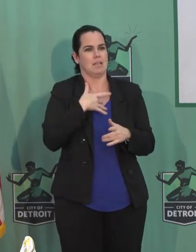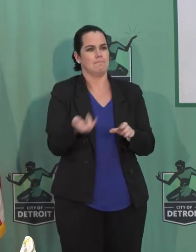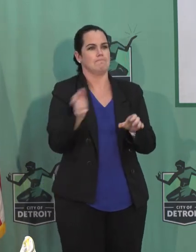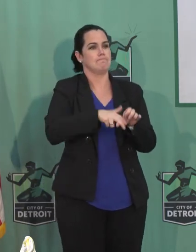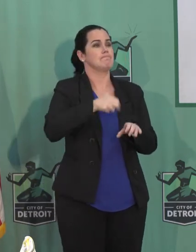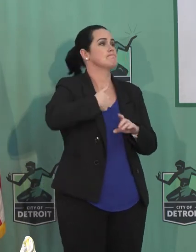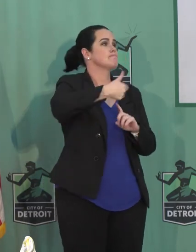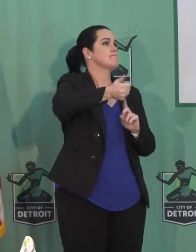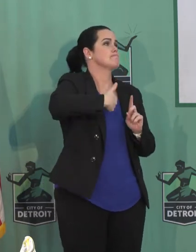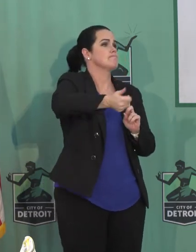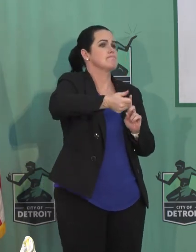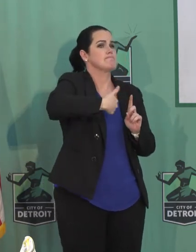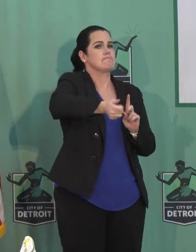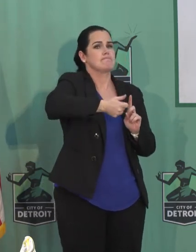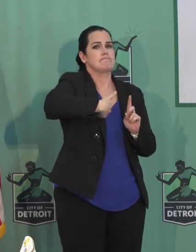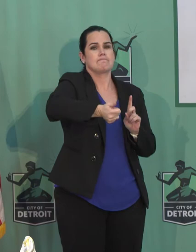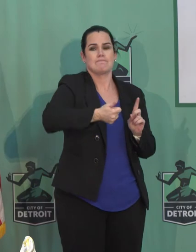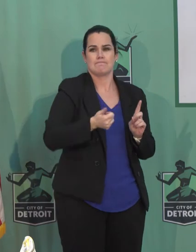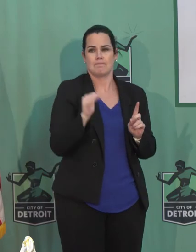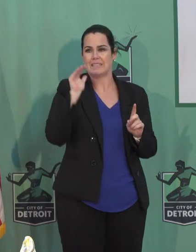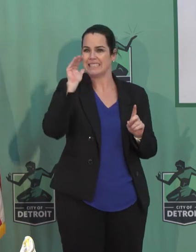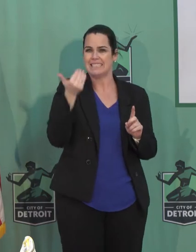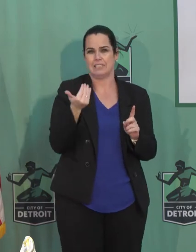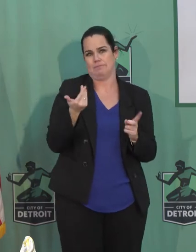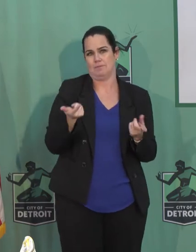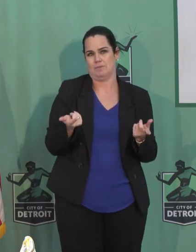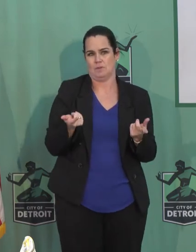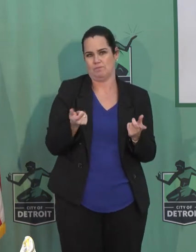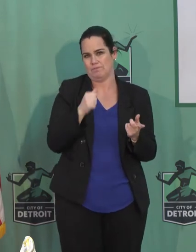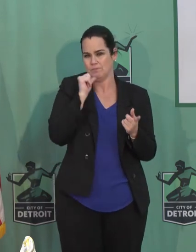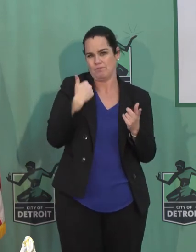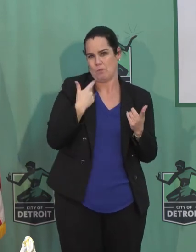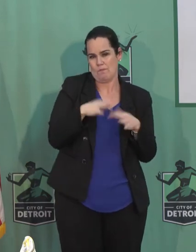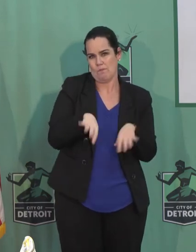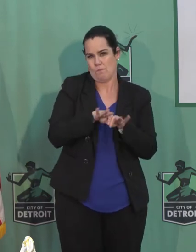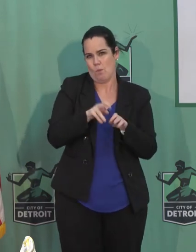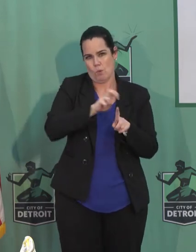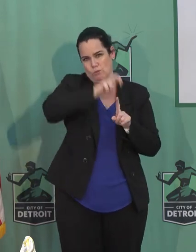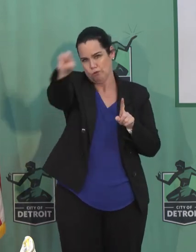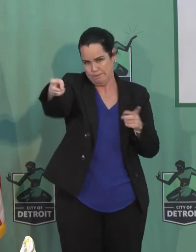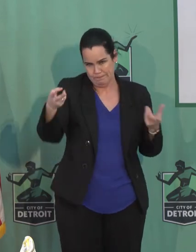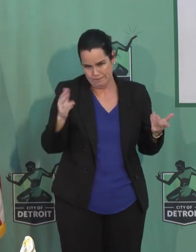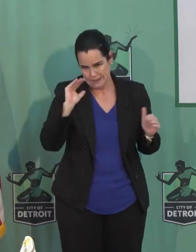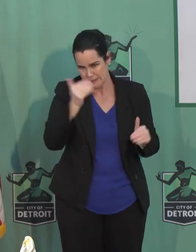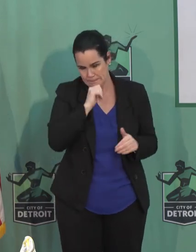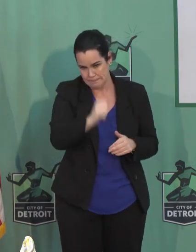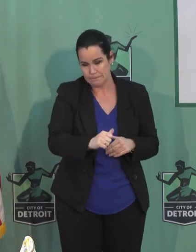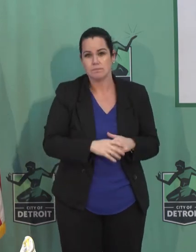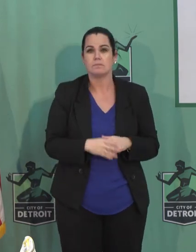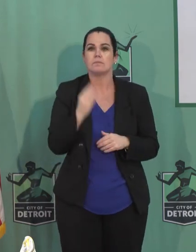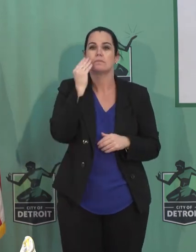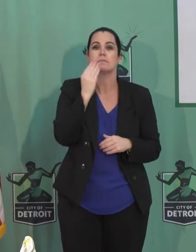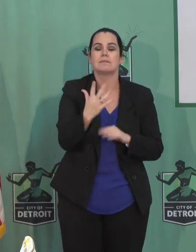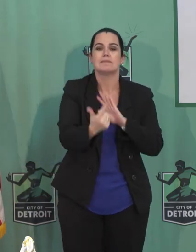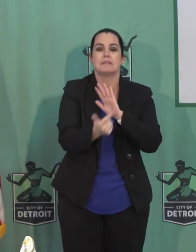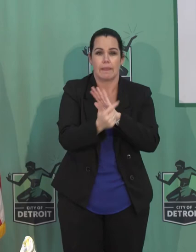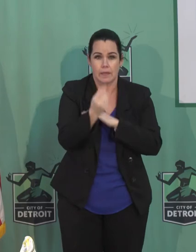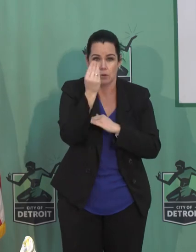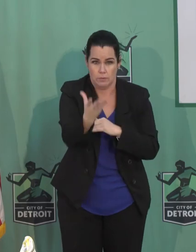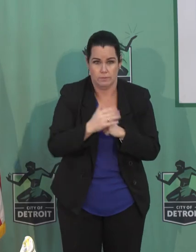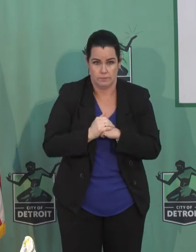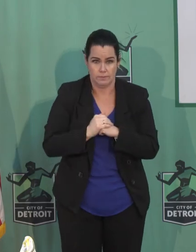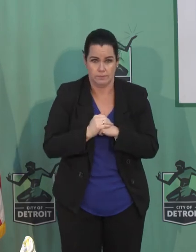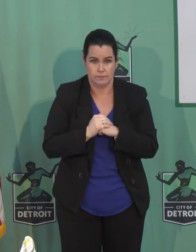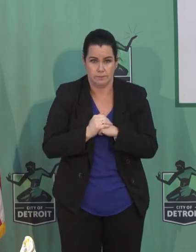is indicating that they do not have an essential place to go. It is not legal under the